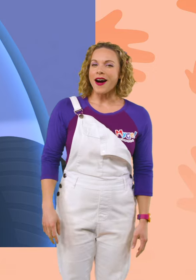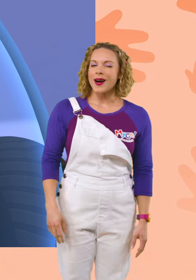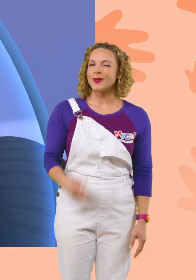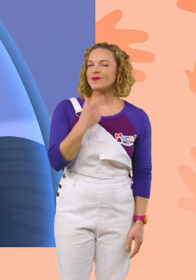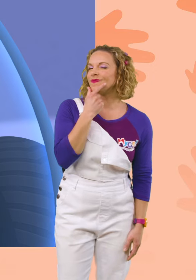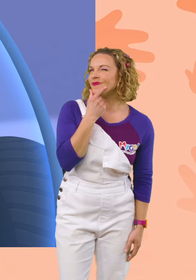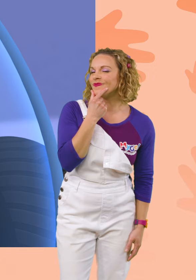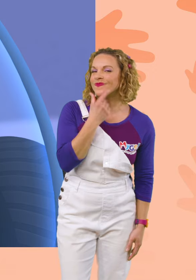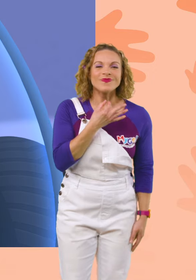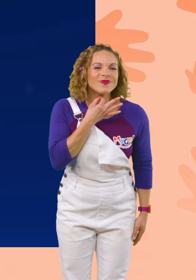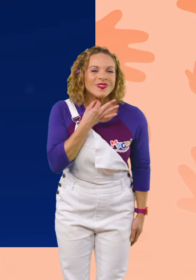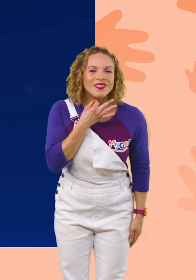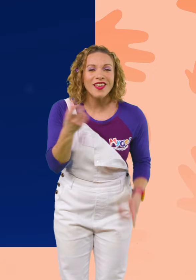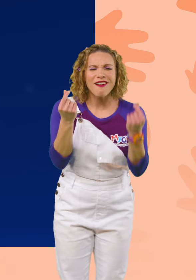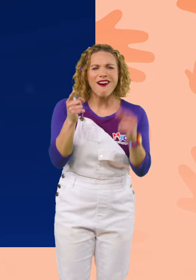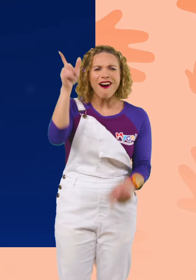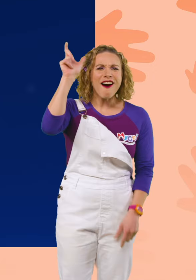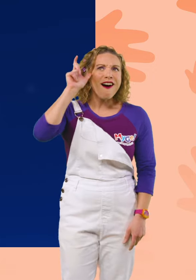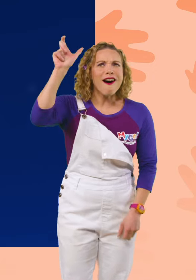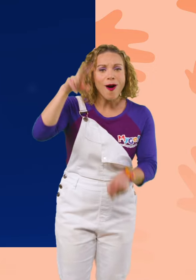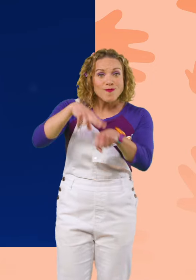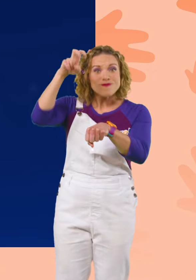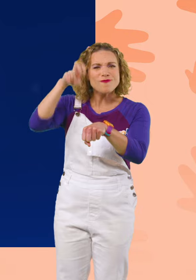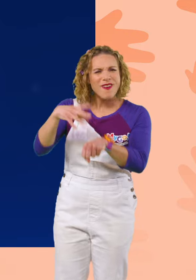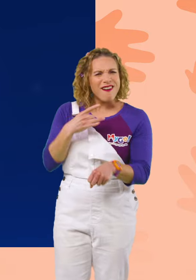Hmm, I wonder, what would it be like to bounce on the moon?